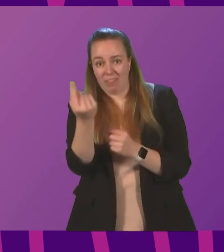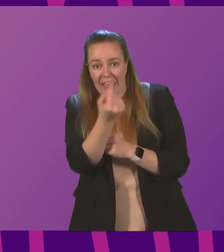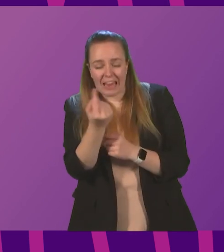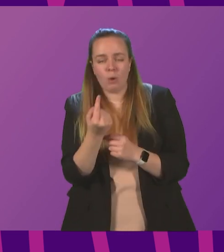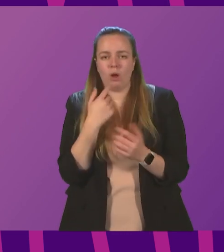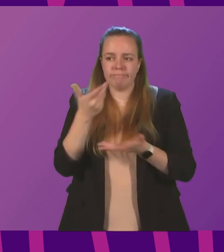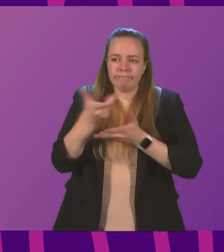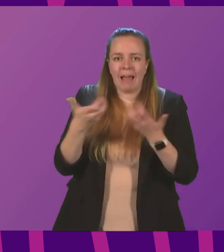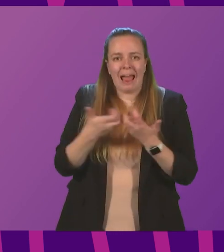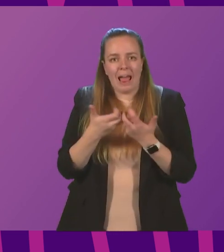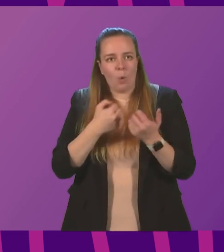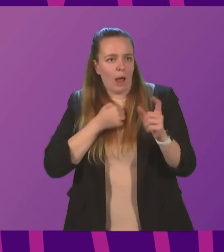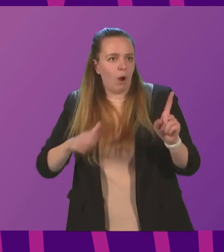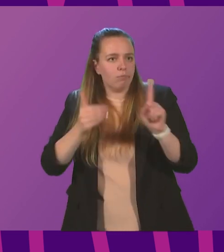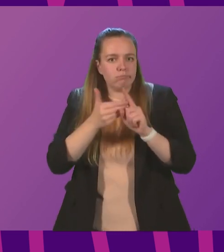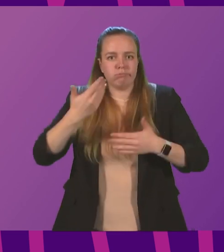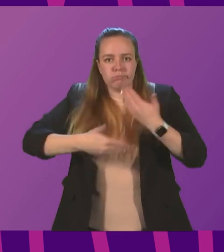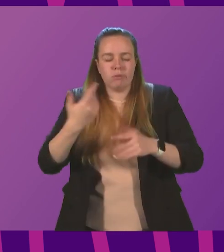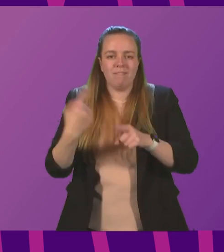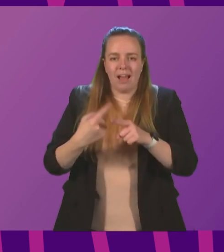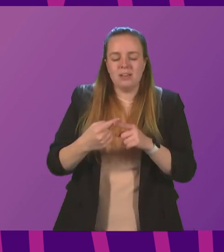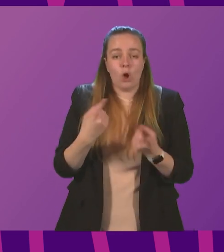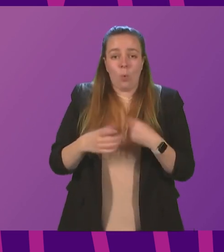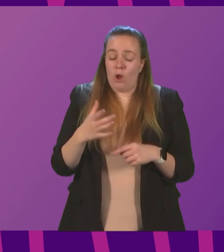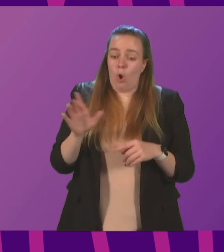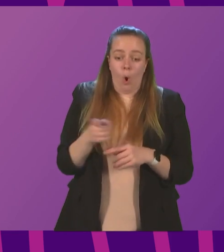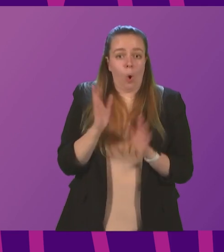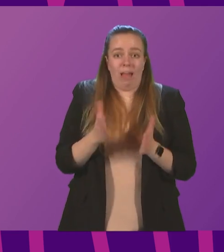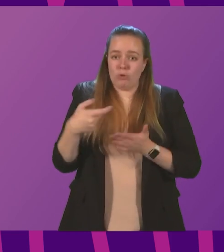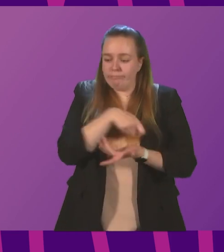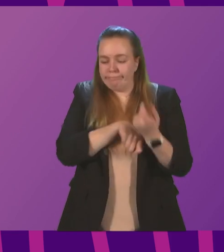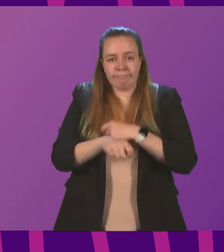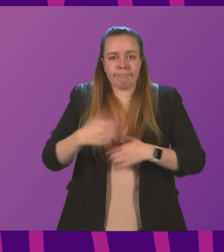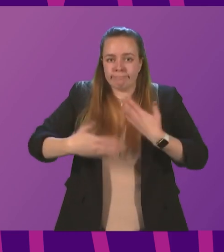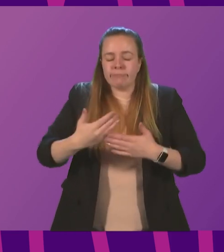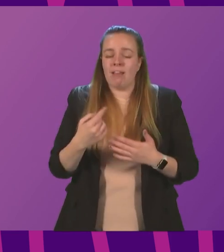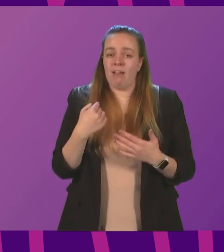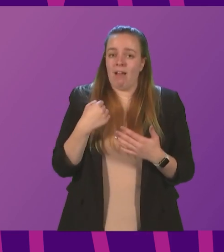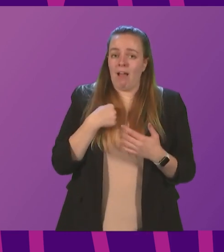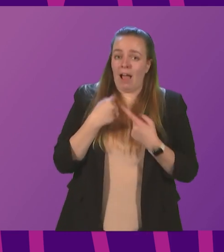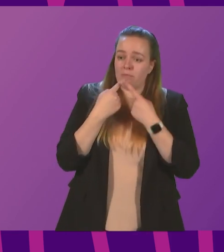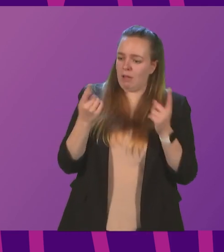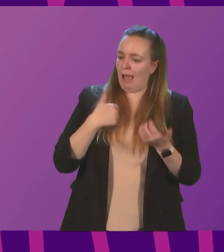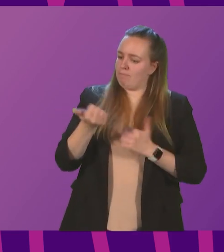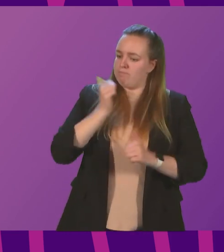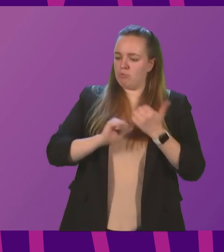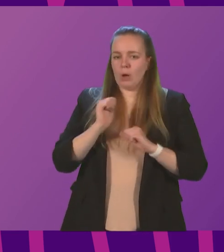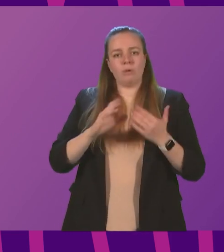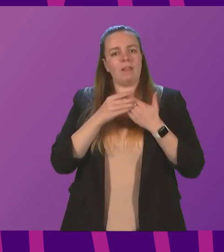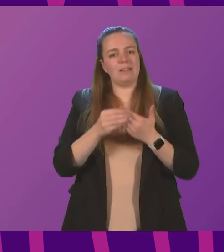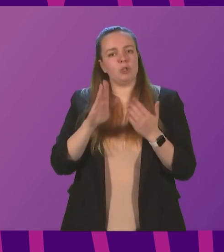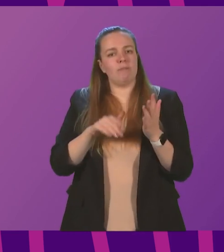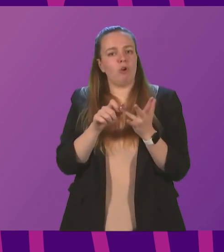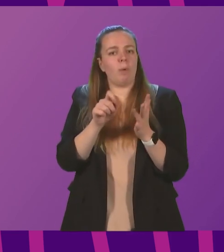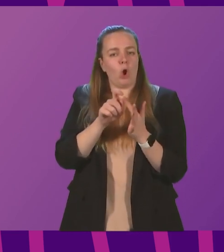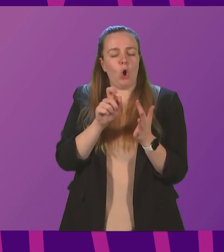our ambitions forward further and faster. We all have to raise our game. And, as I said in my statement, I have come out of court proud of the leadership Scotland is showing